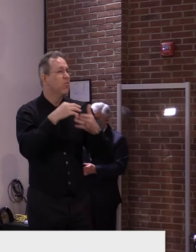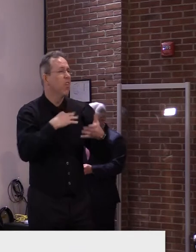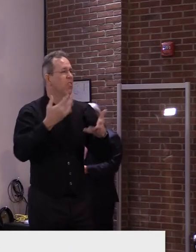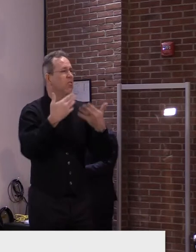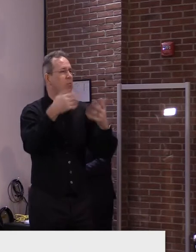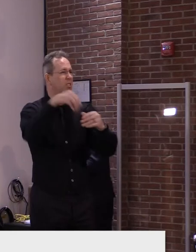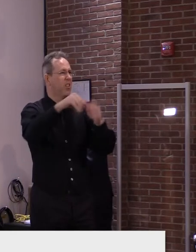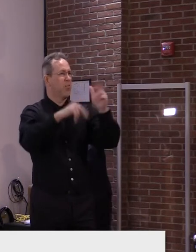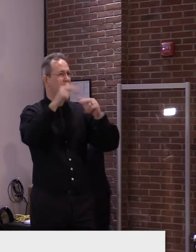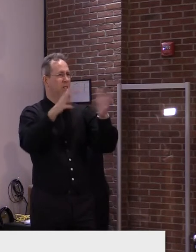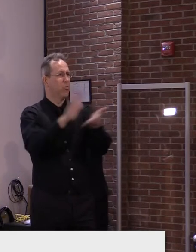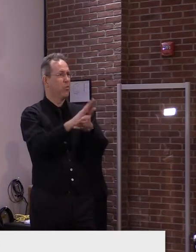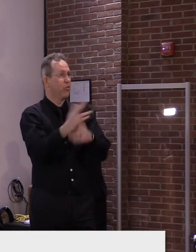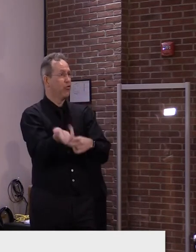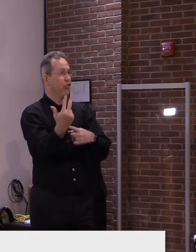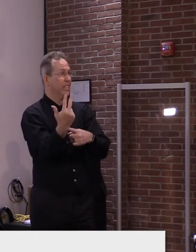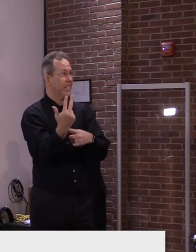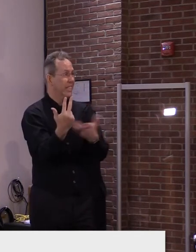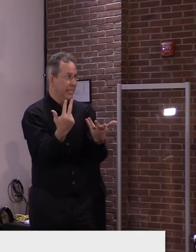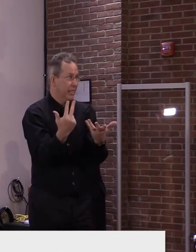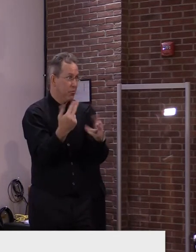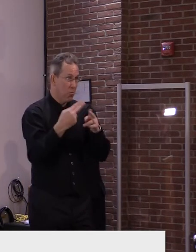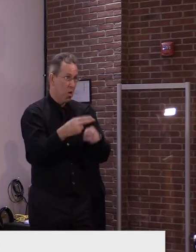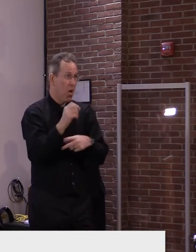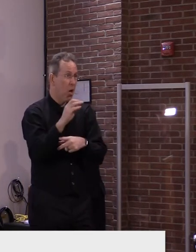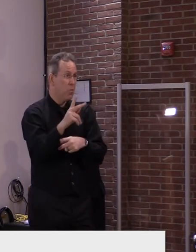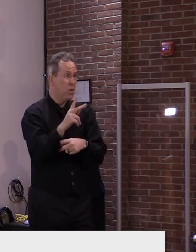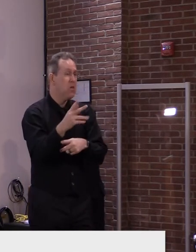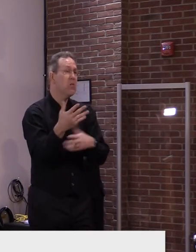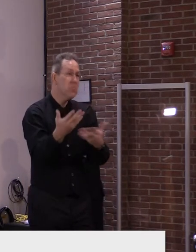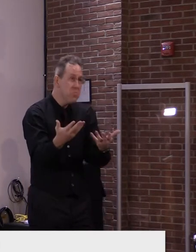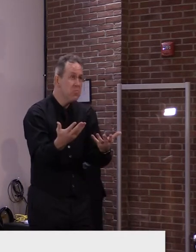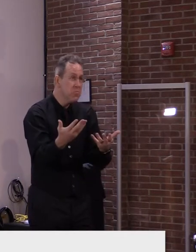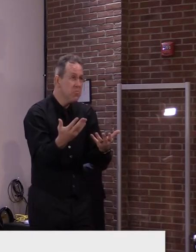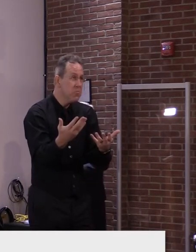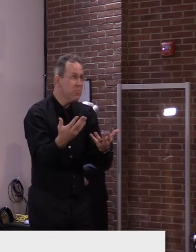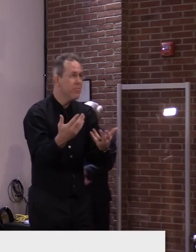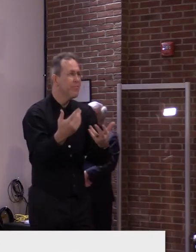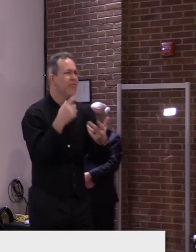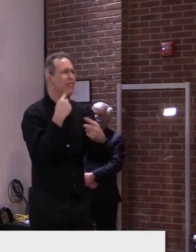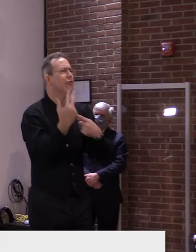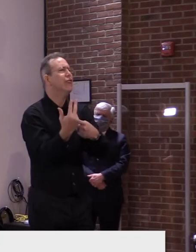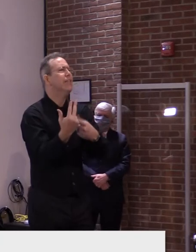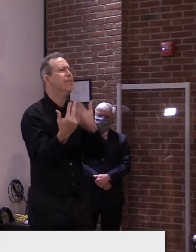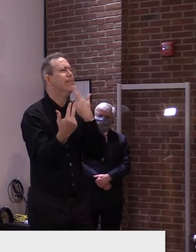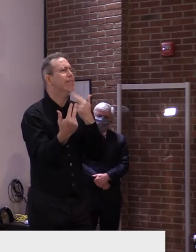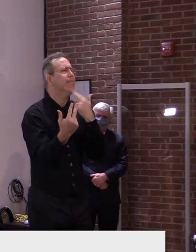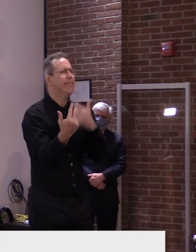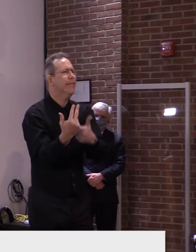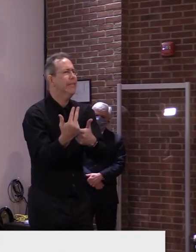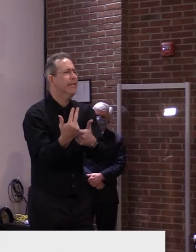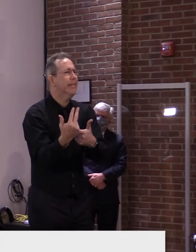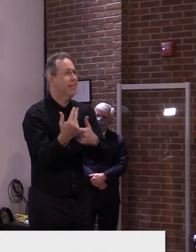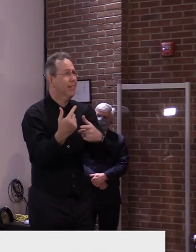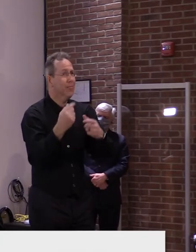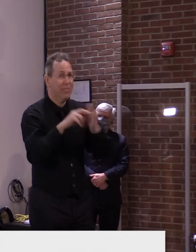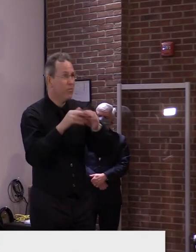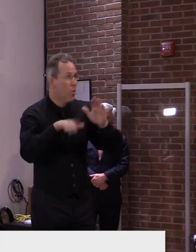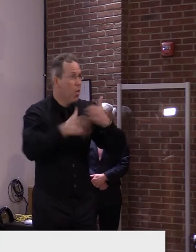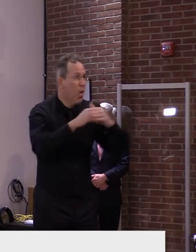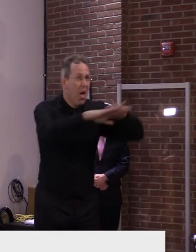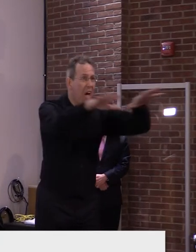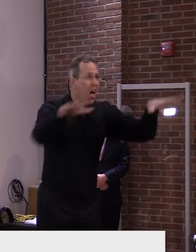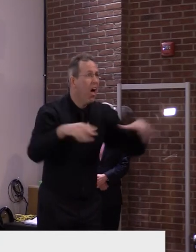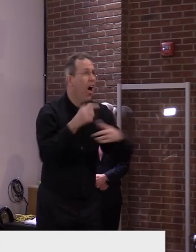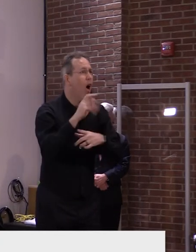outbreak, yet that is the limitation of the entire number of cases there. And, in fact,